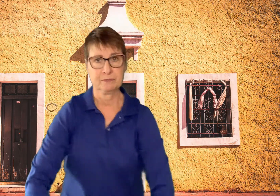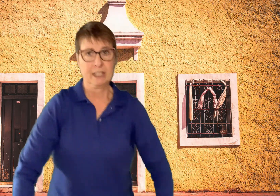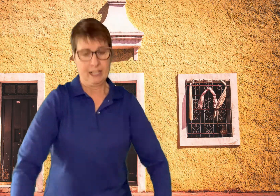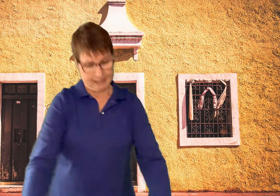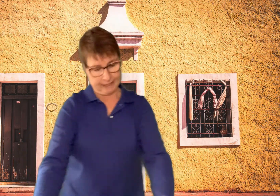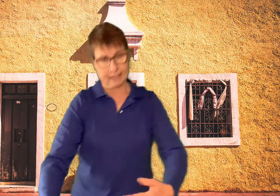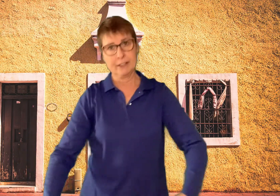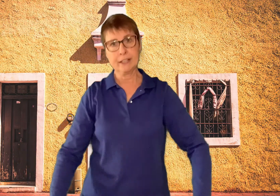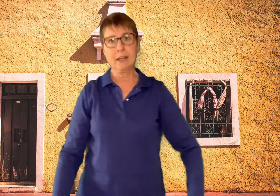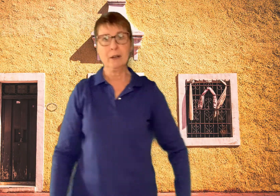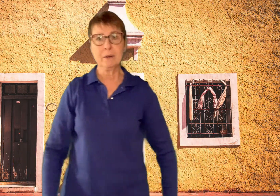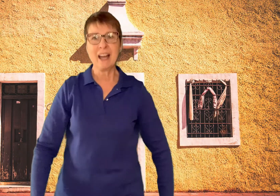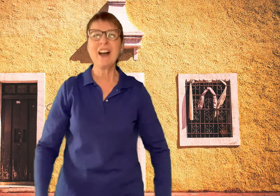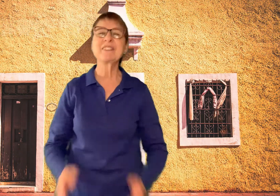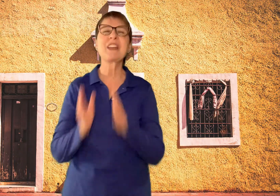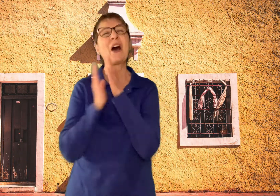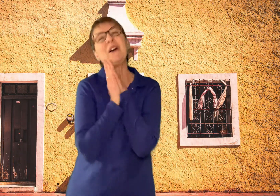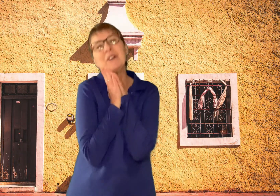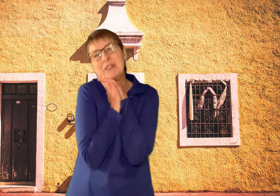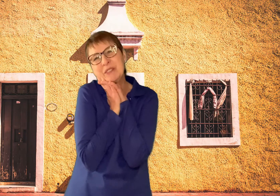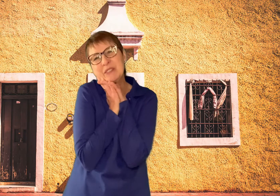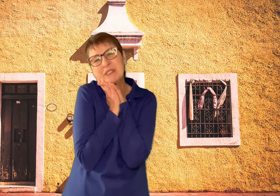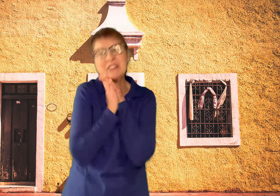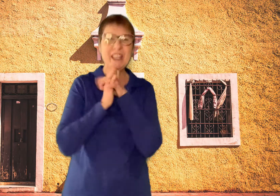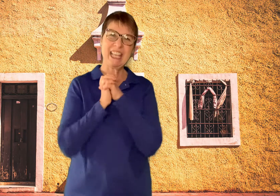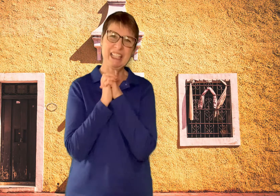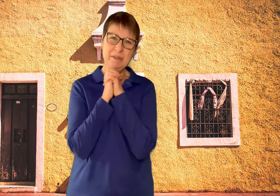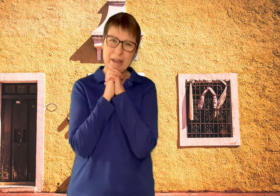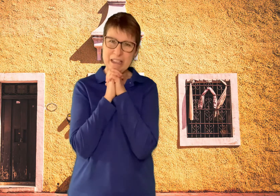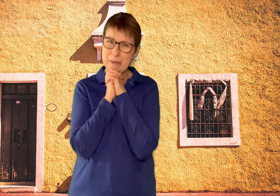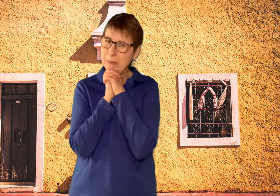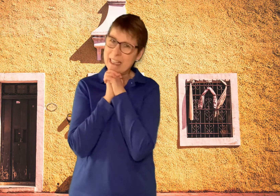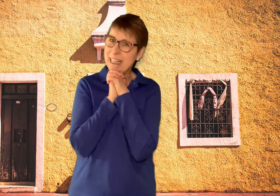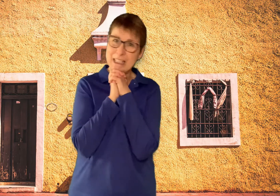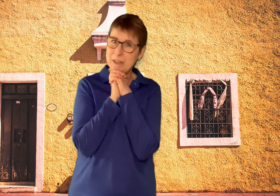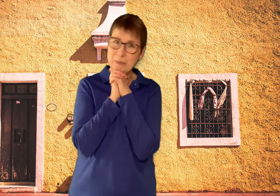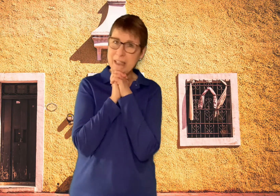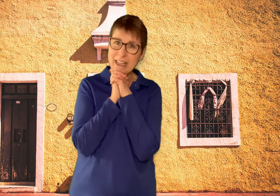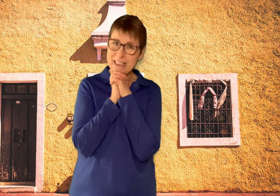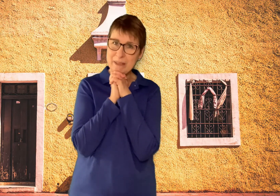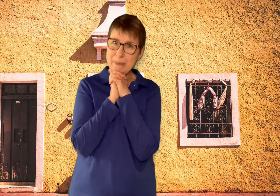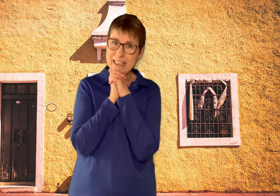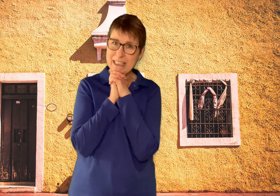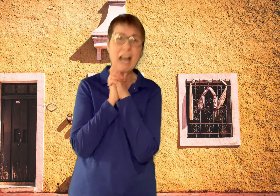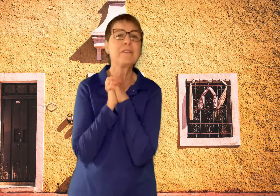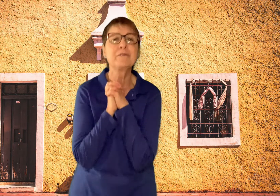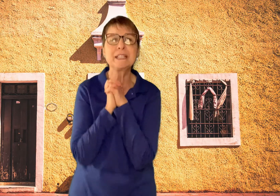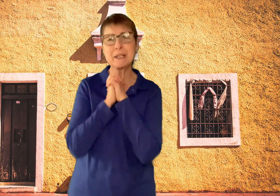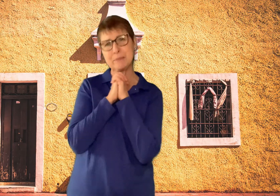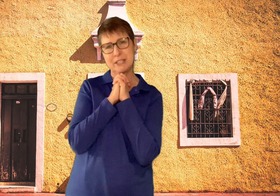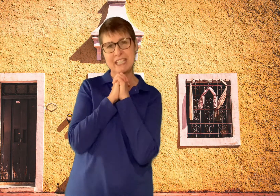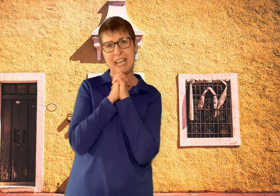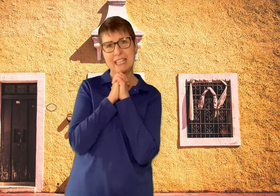Here you go. Oh, thank you, my sweet, sweet husband. I really appreciate it.